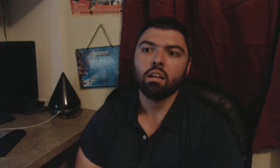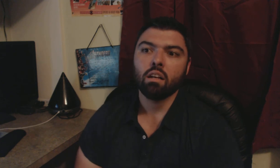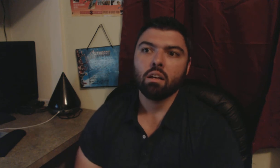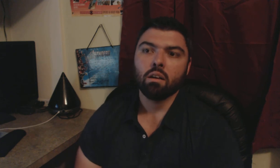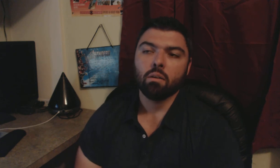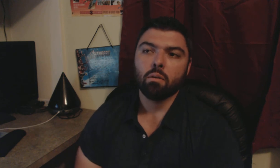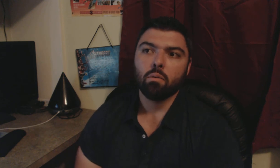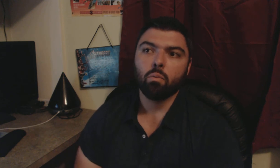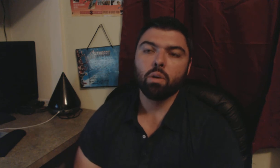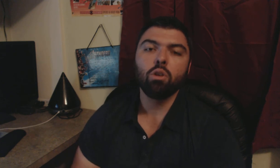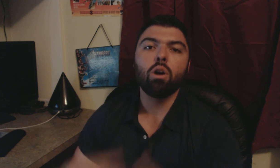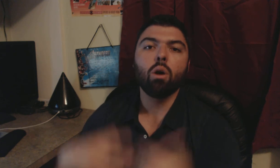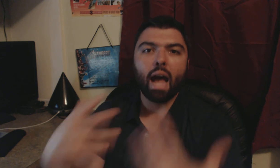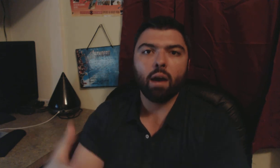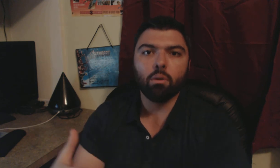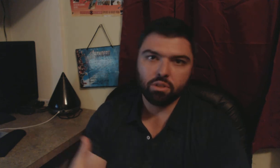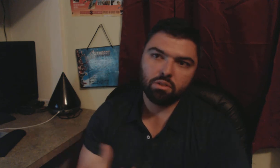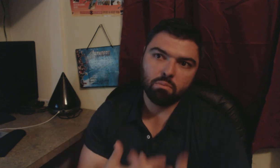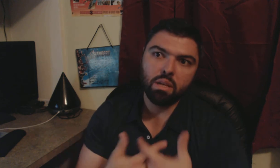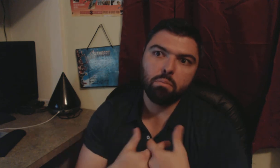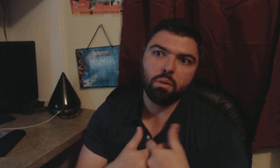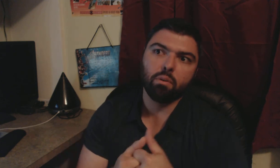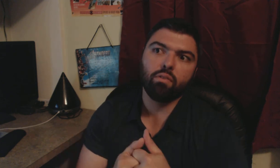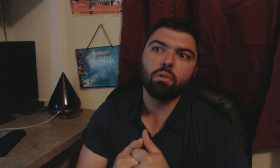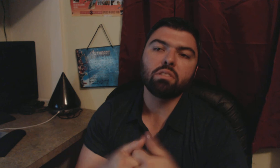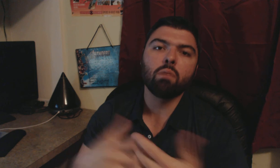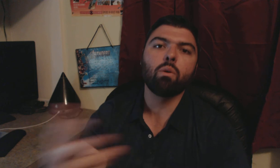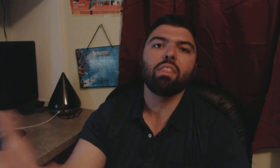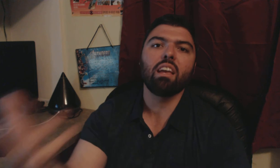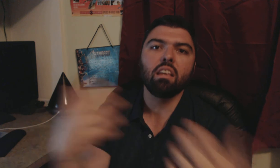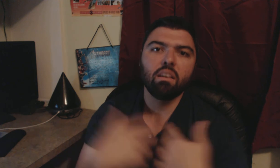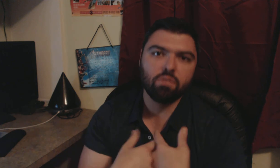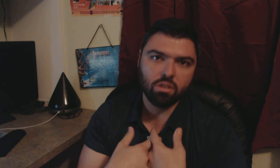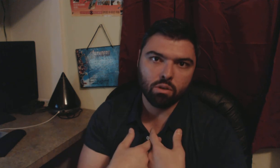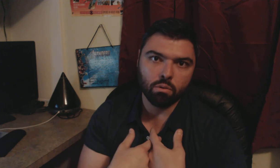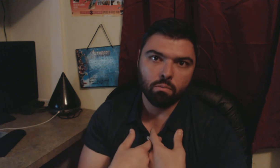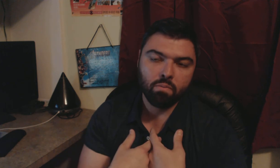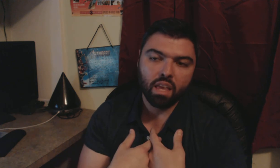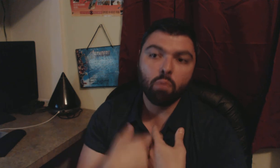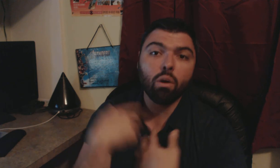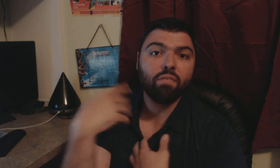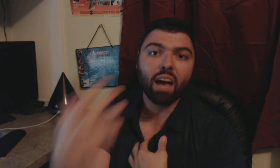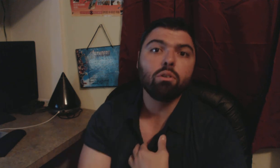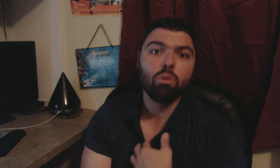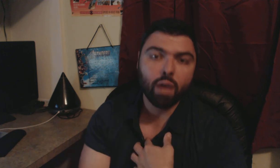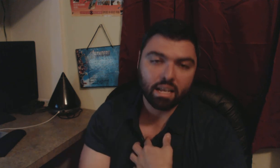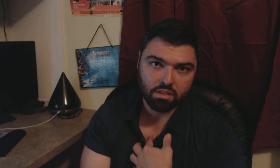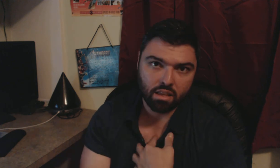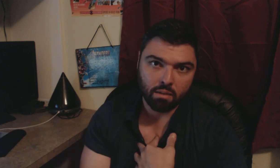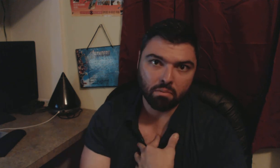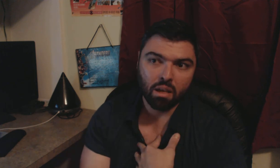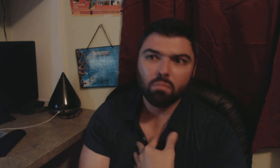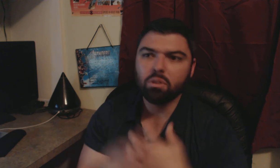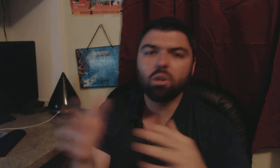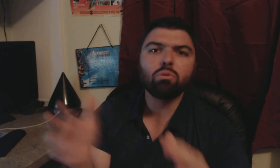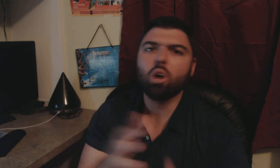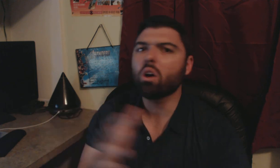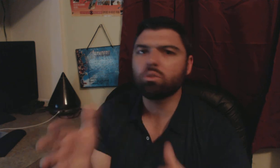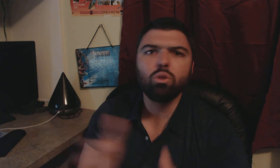when you go out to meet people focus on what they can give to you and what value you add to them but don't talk